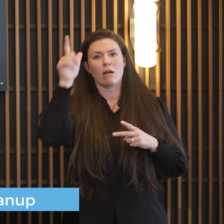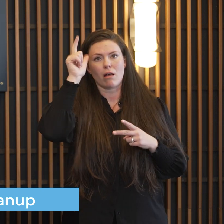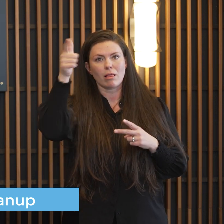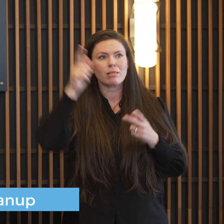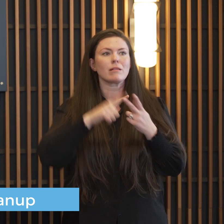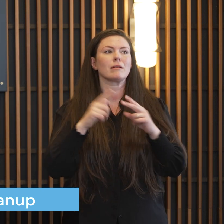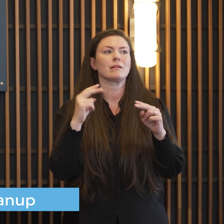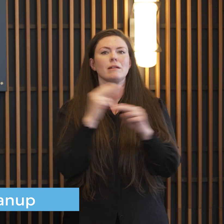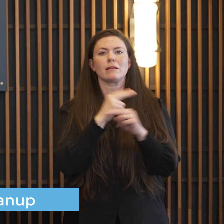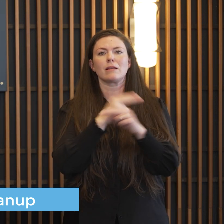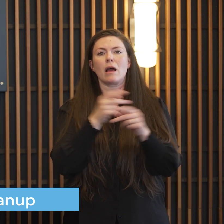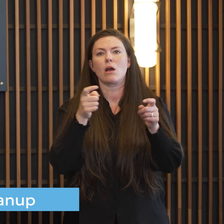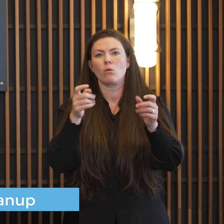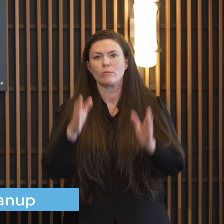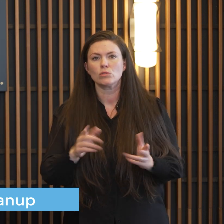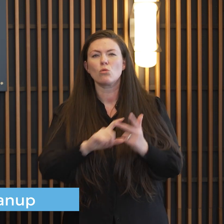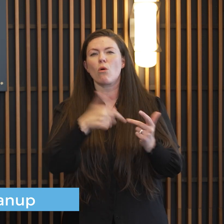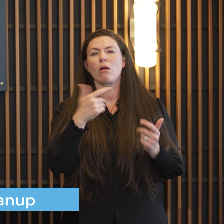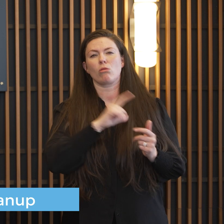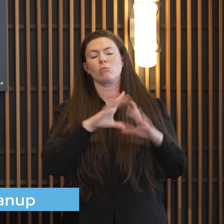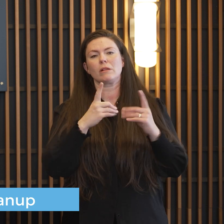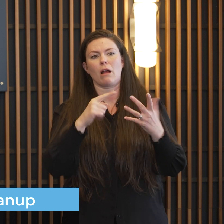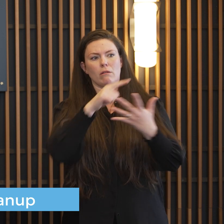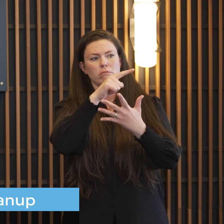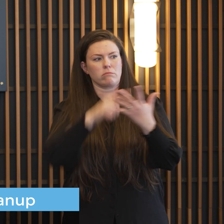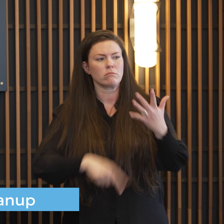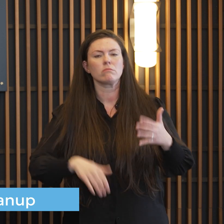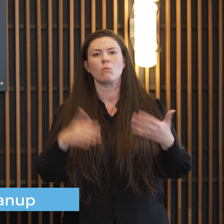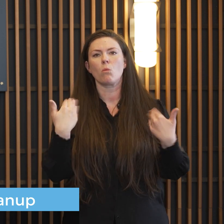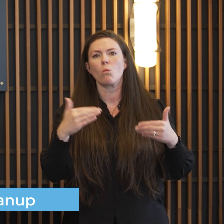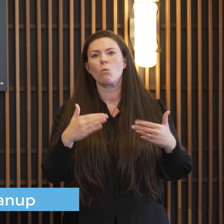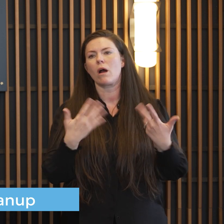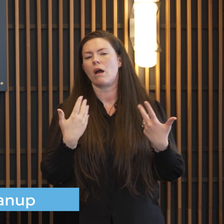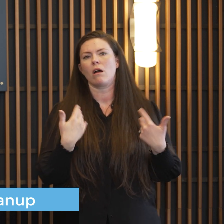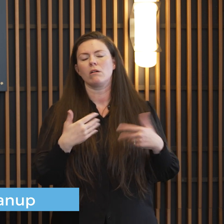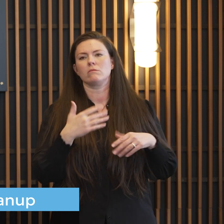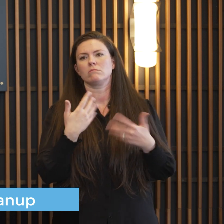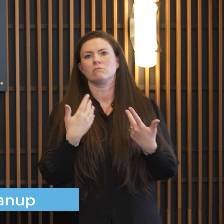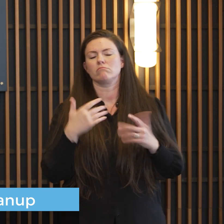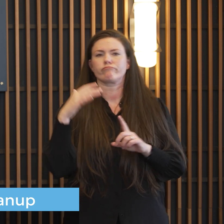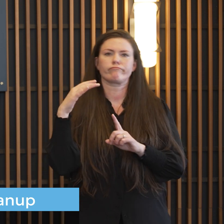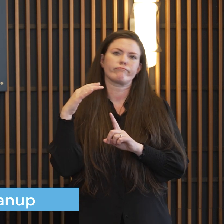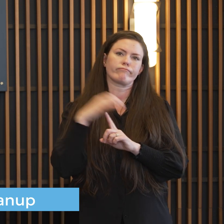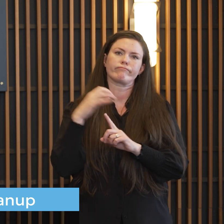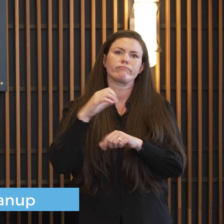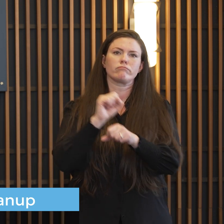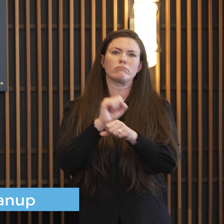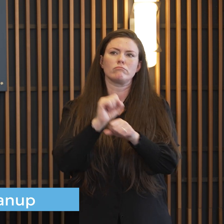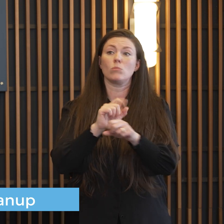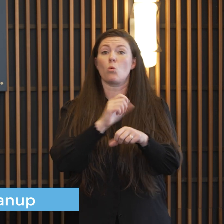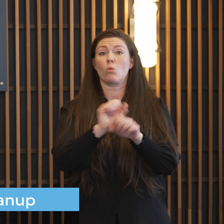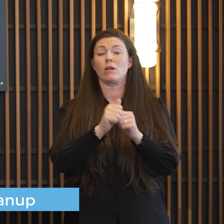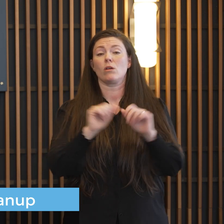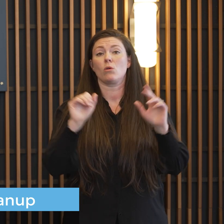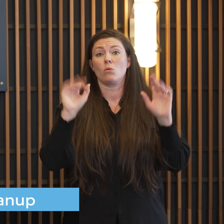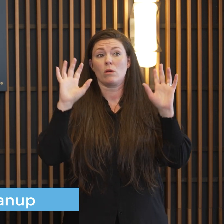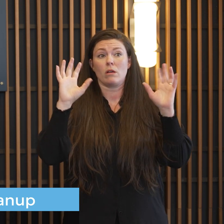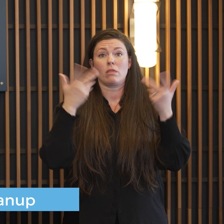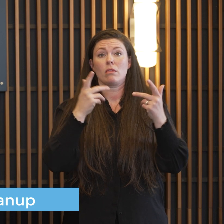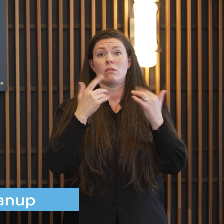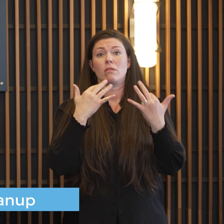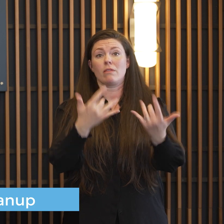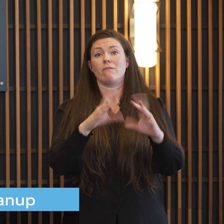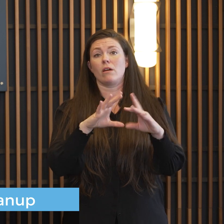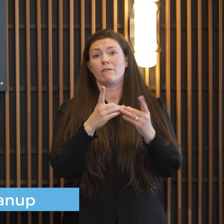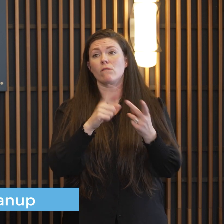other local police departments and really it was a busy day for them and working with the fire department and with ems as well